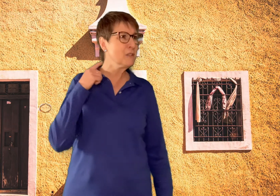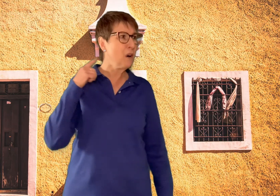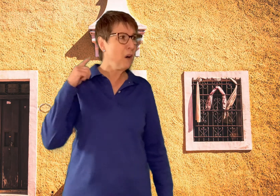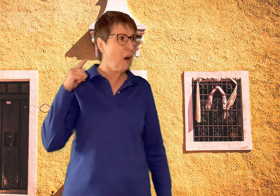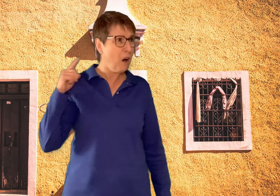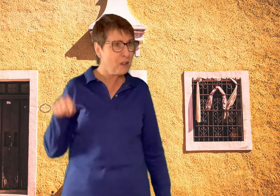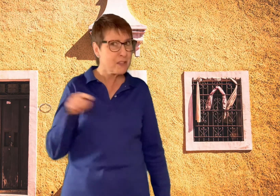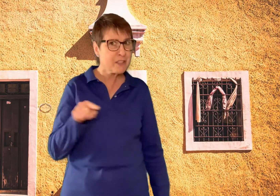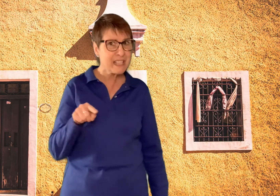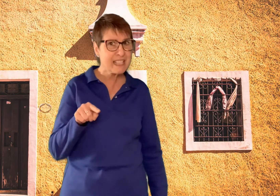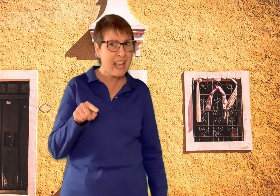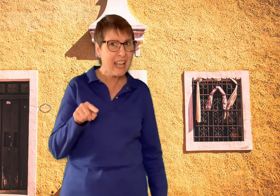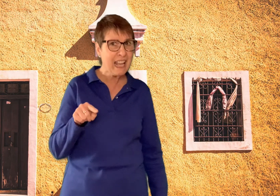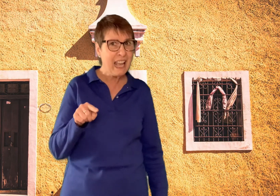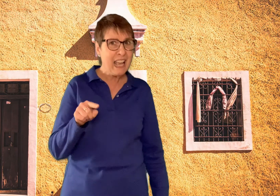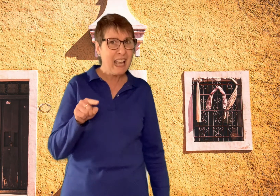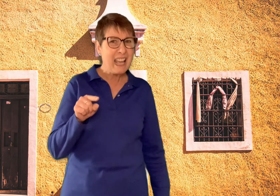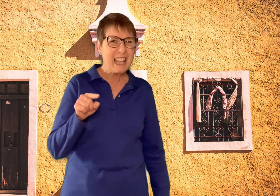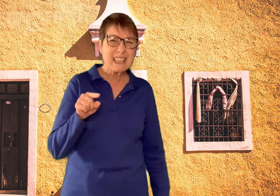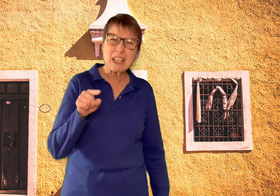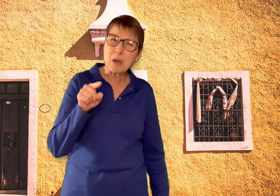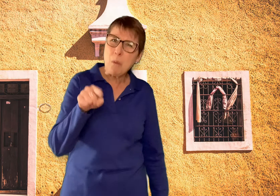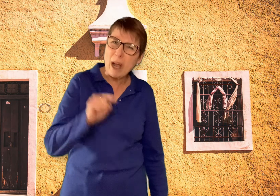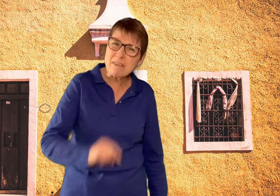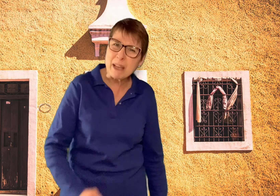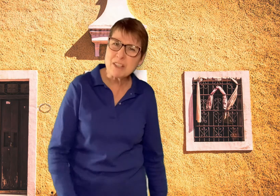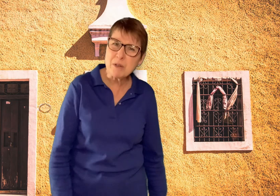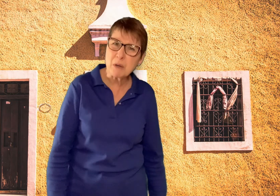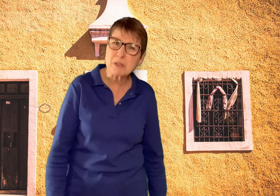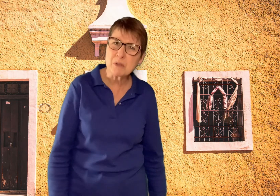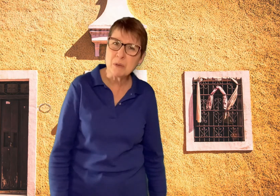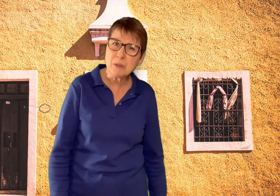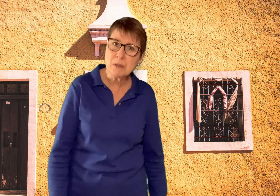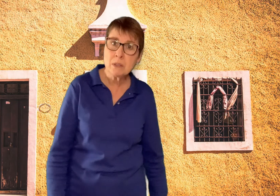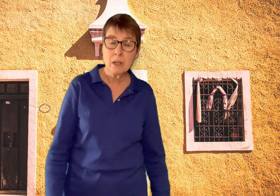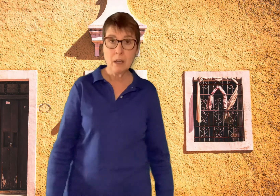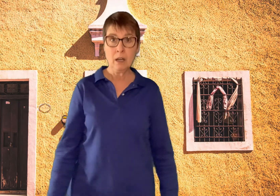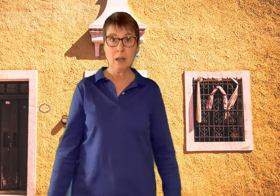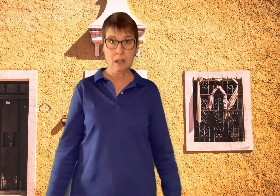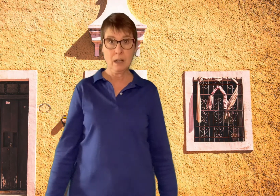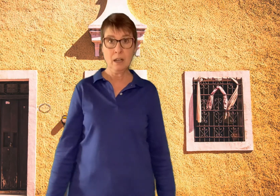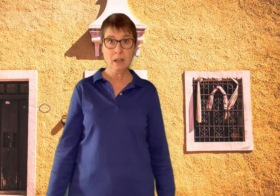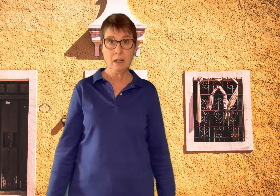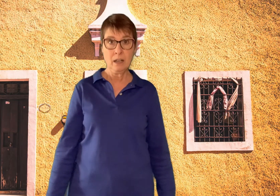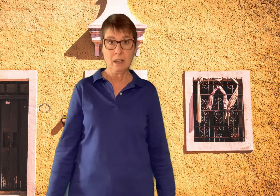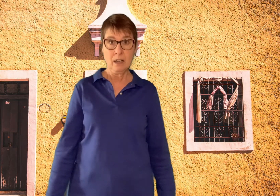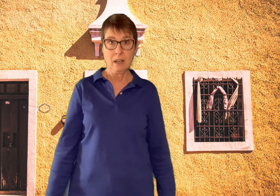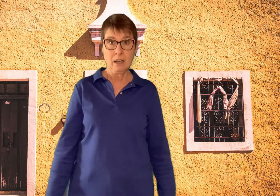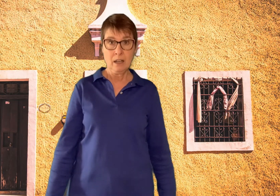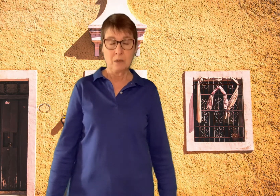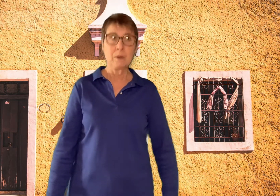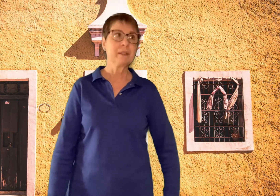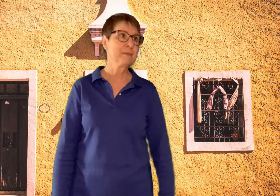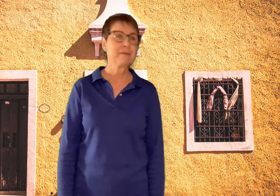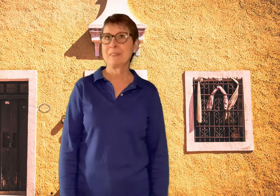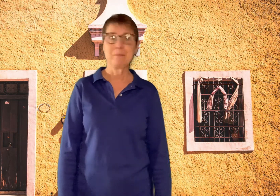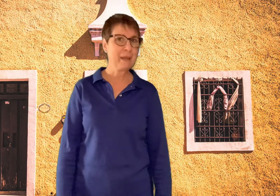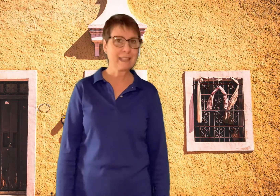also just say that your wife makes you go to school? Uh-huh. Well, the bandits